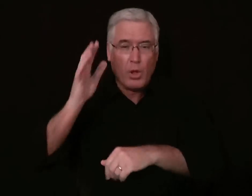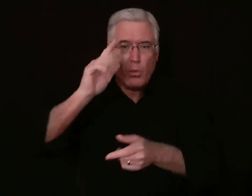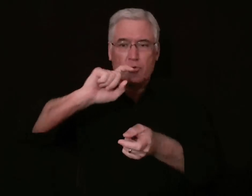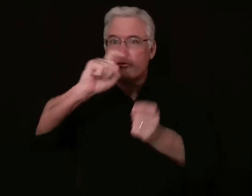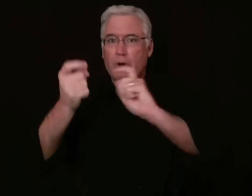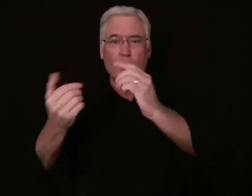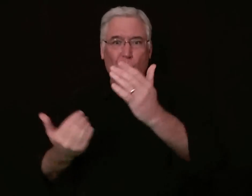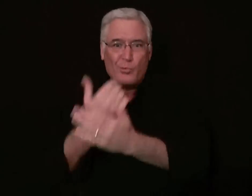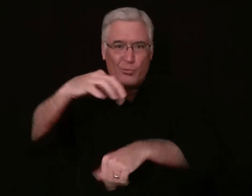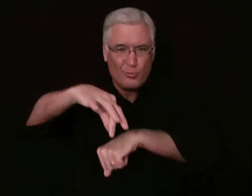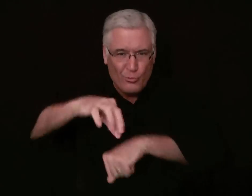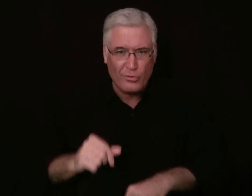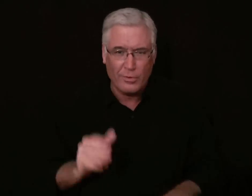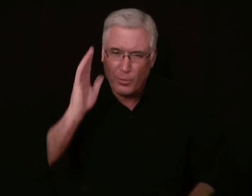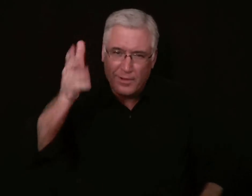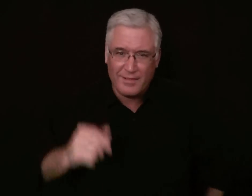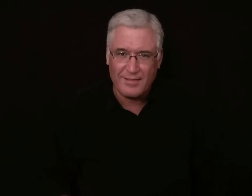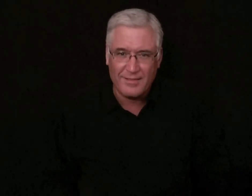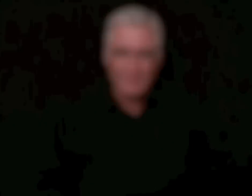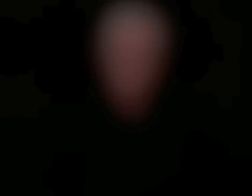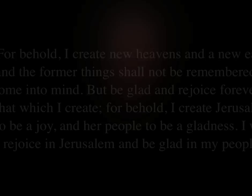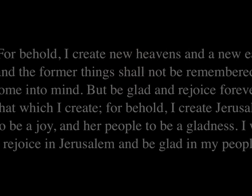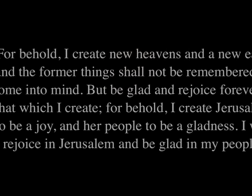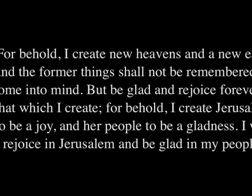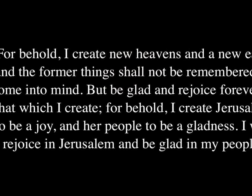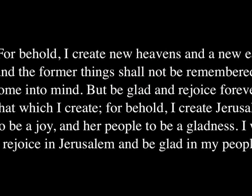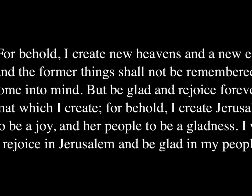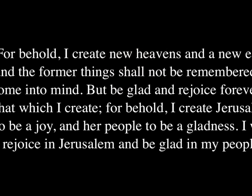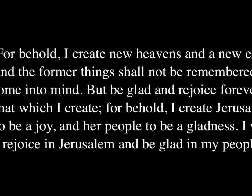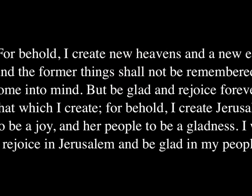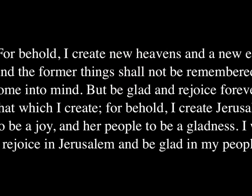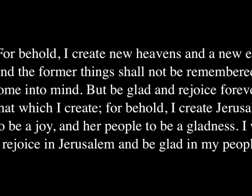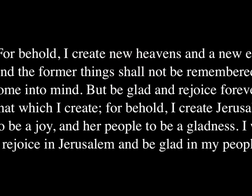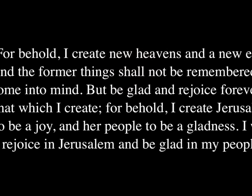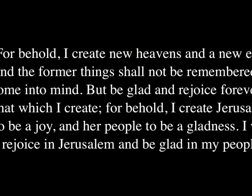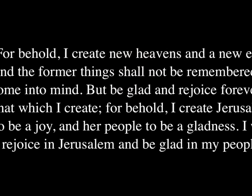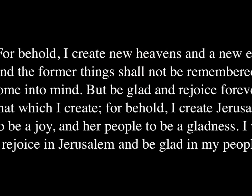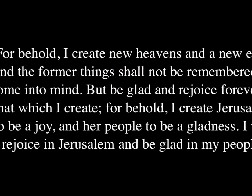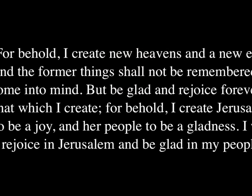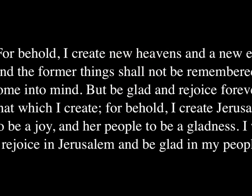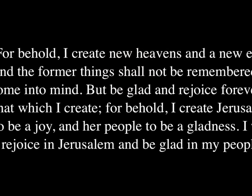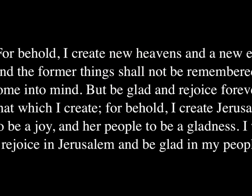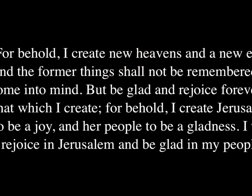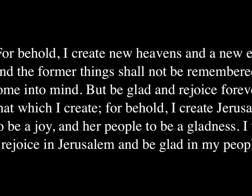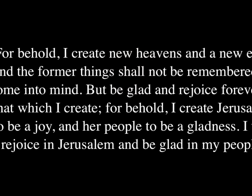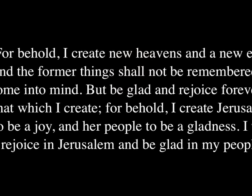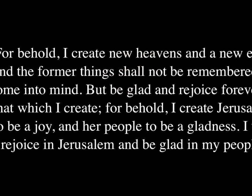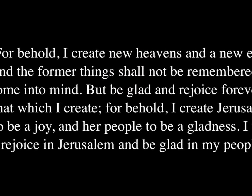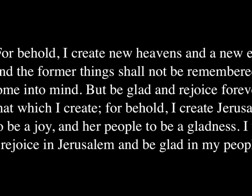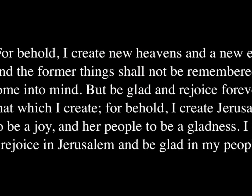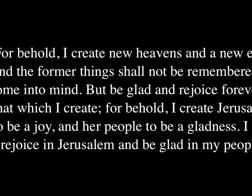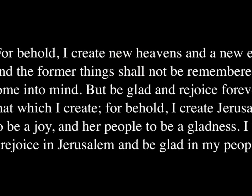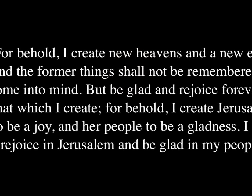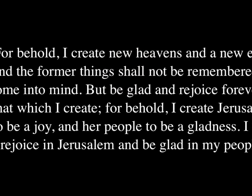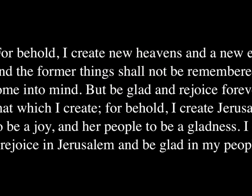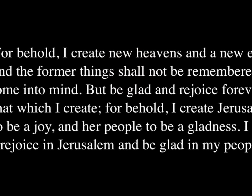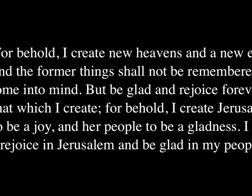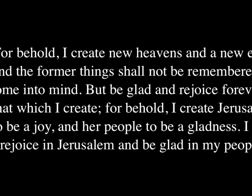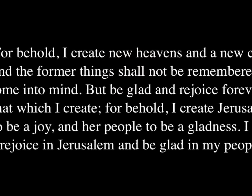earth that we know, it will all be changed. For behold, I create new heavens and a new earth, and the former things shall